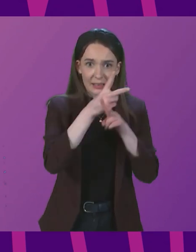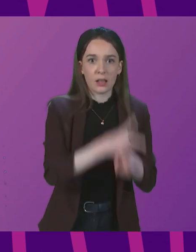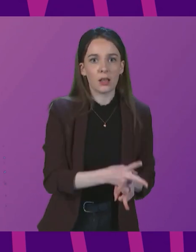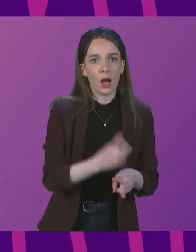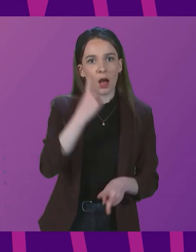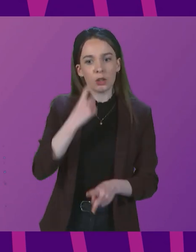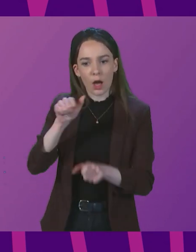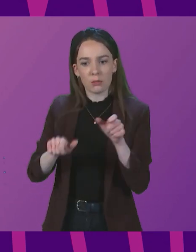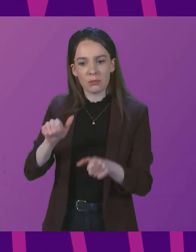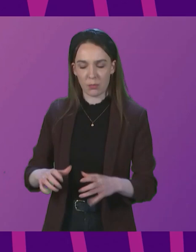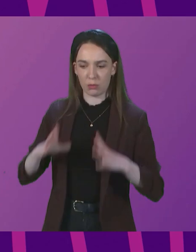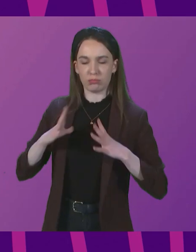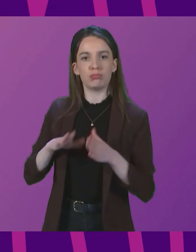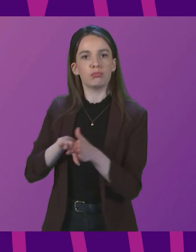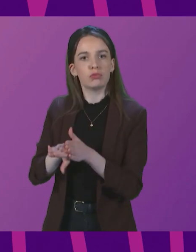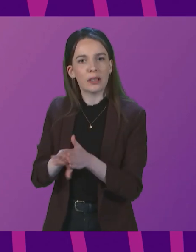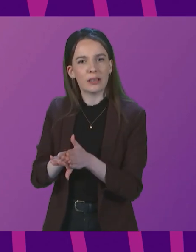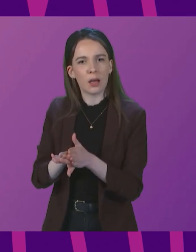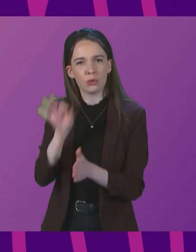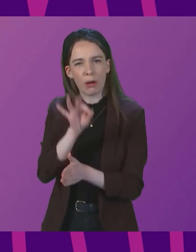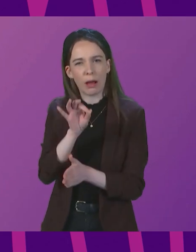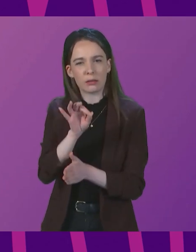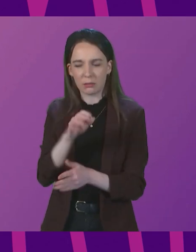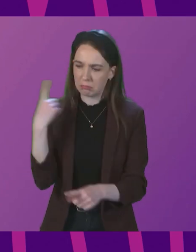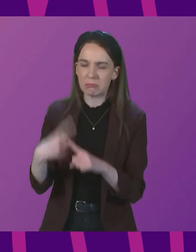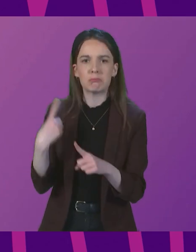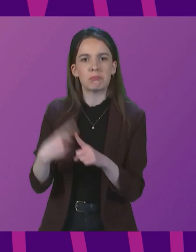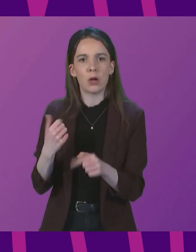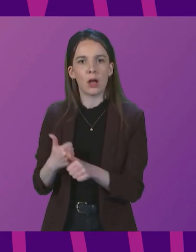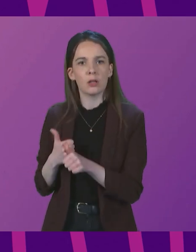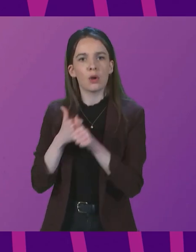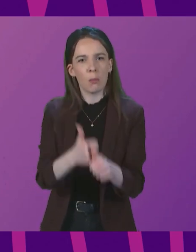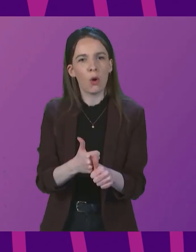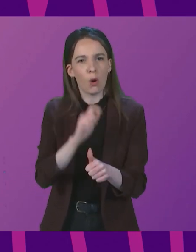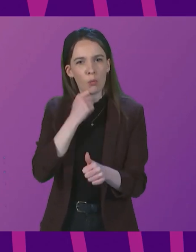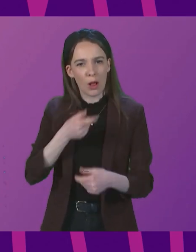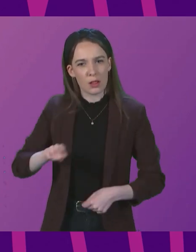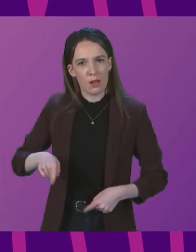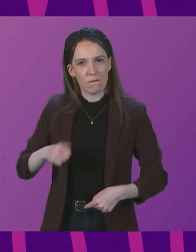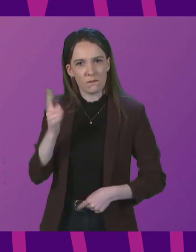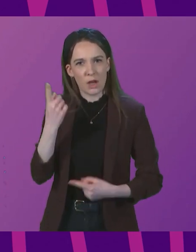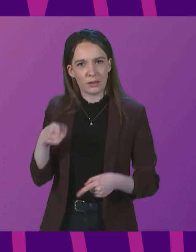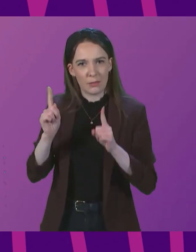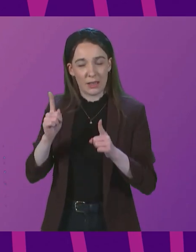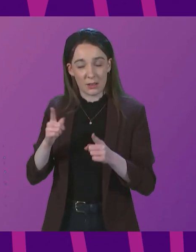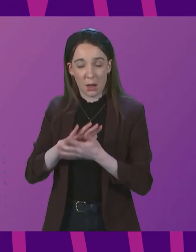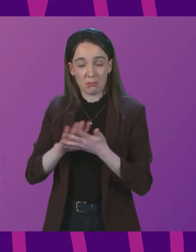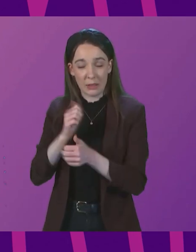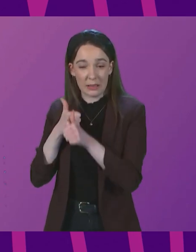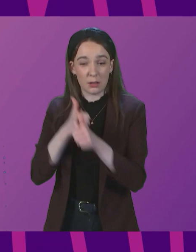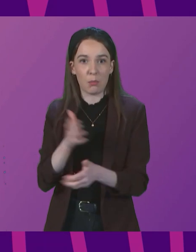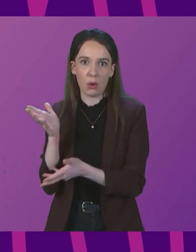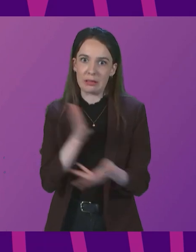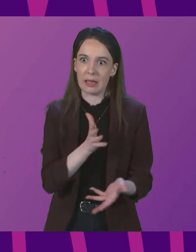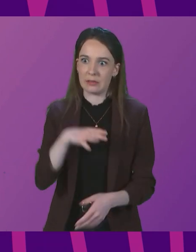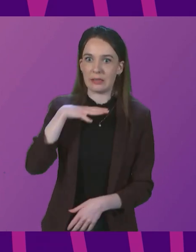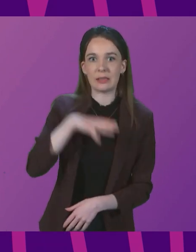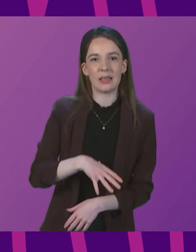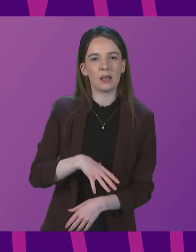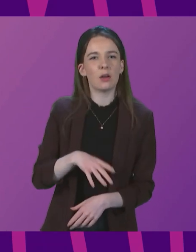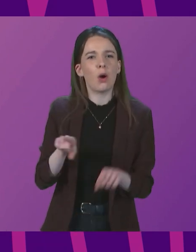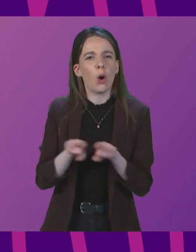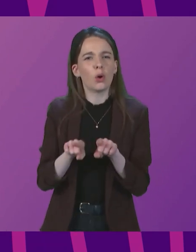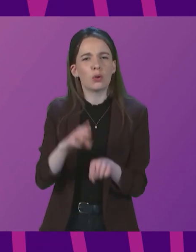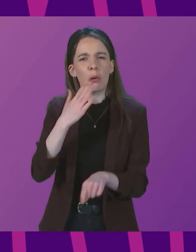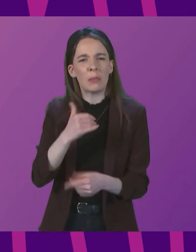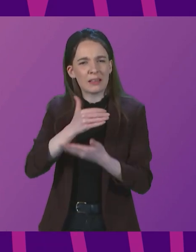preparing for exams. So what urgent additional support will the First Minister provide to support services in desperate need? And can she also clarify the Government's